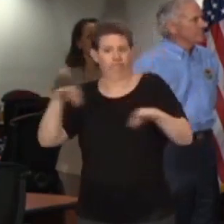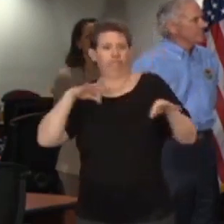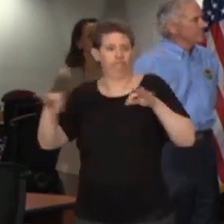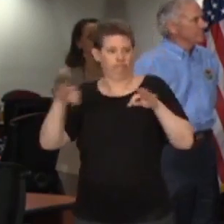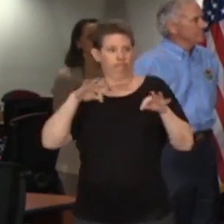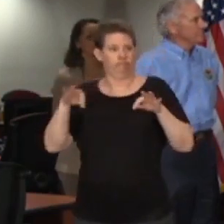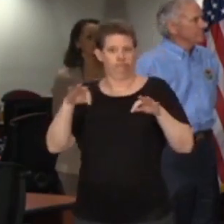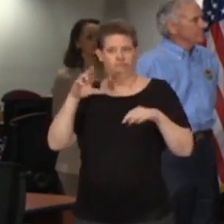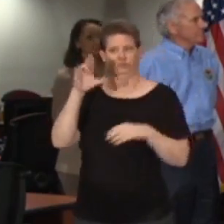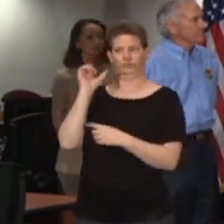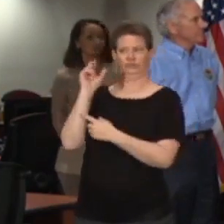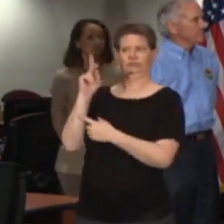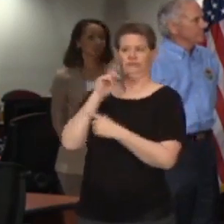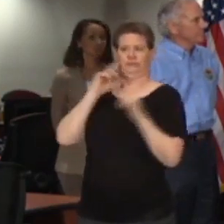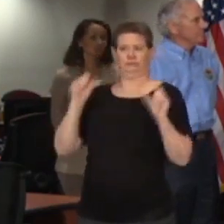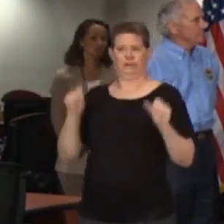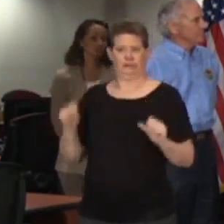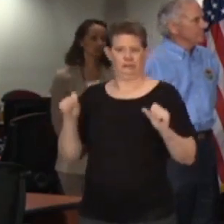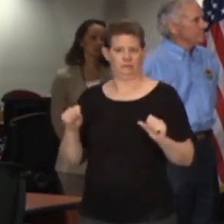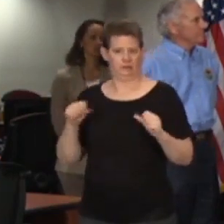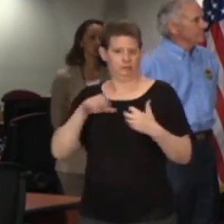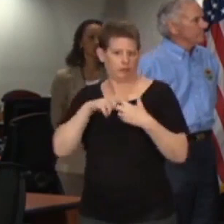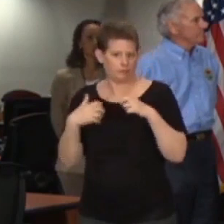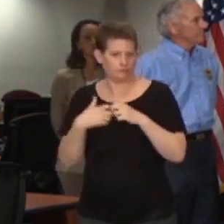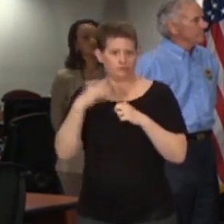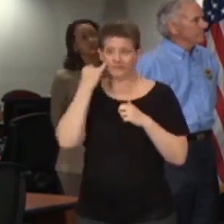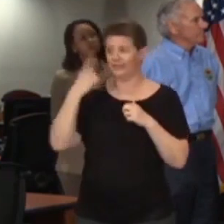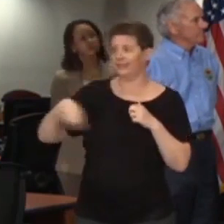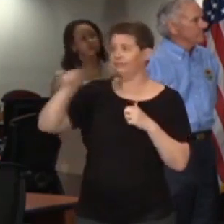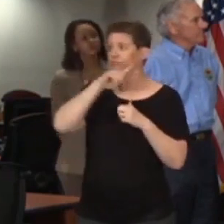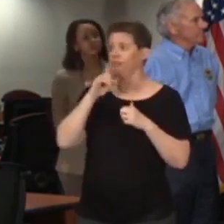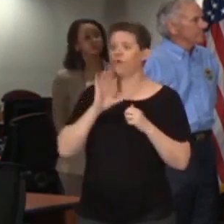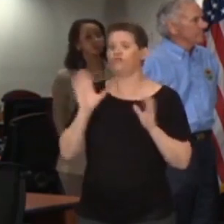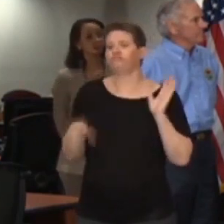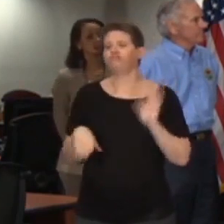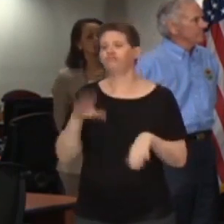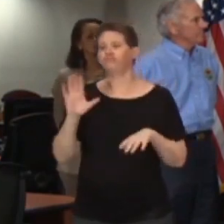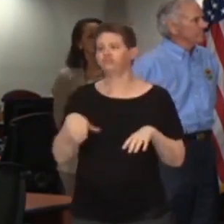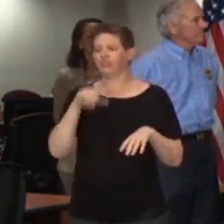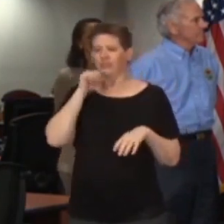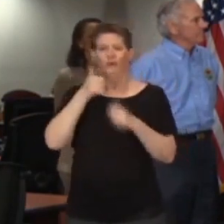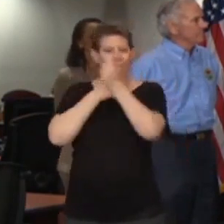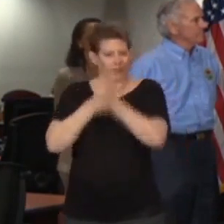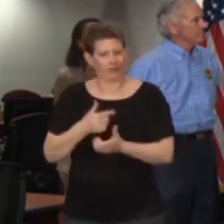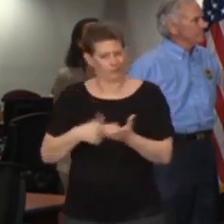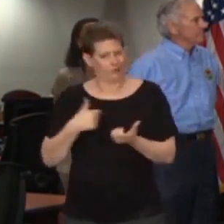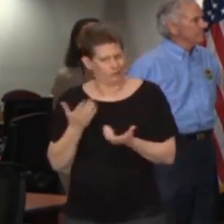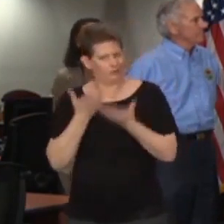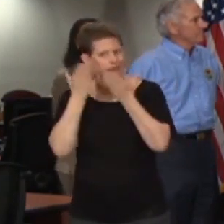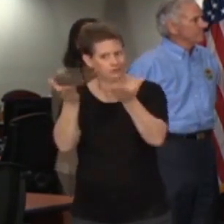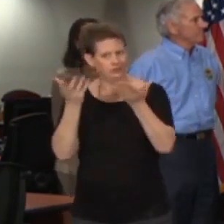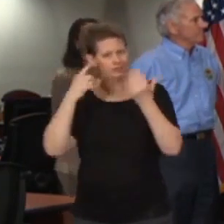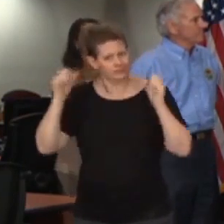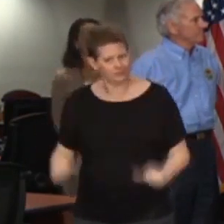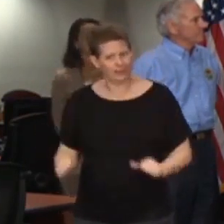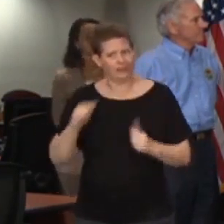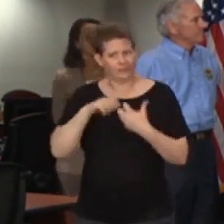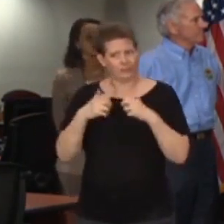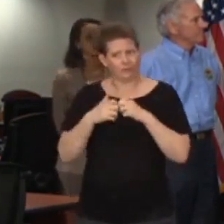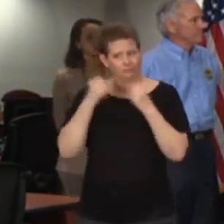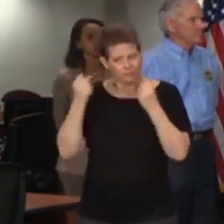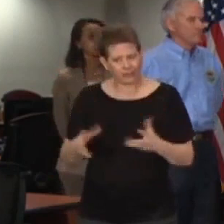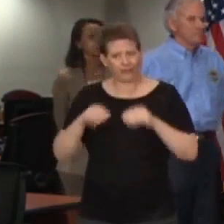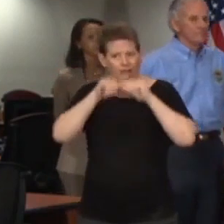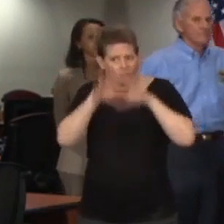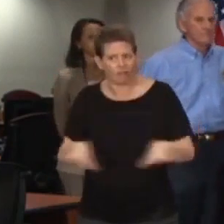that people face if they don't take some of the precautions that we advise against. And so the opportunity here to see